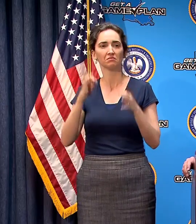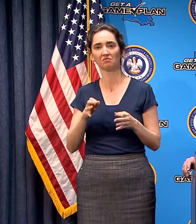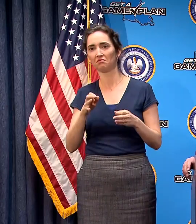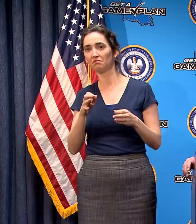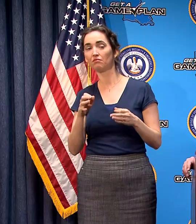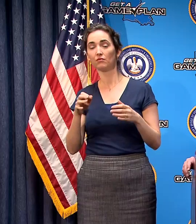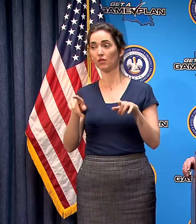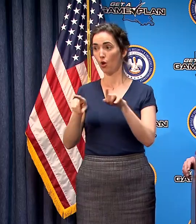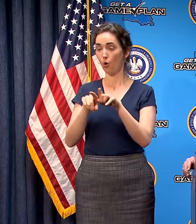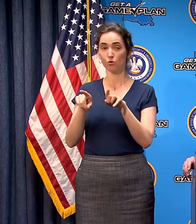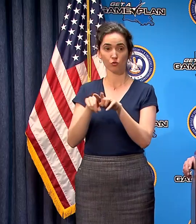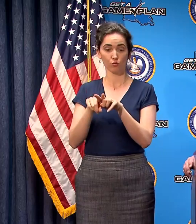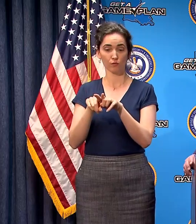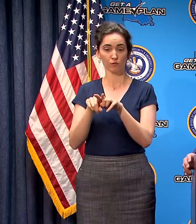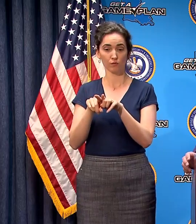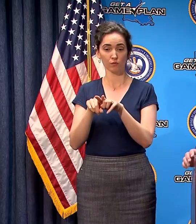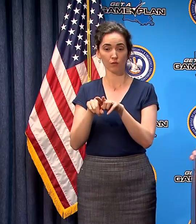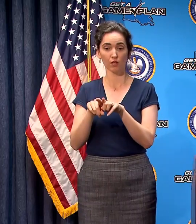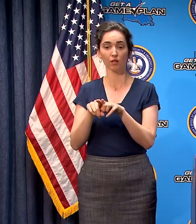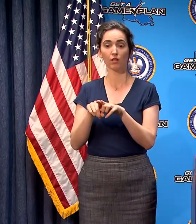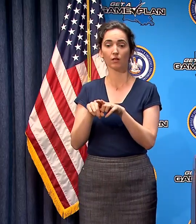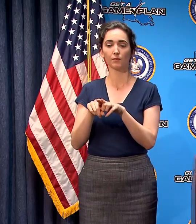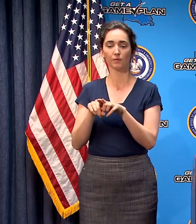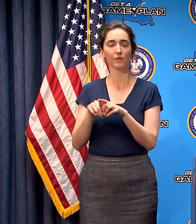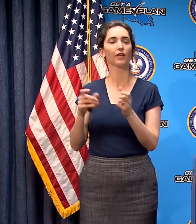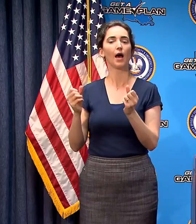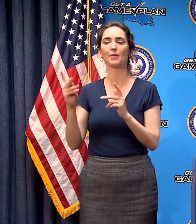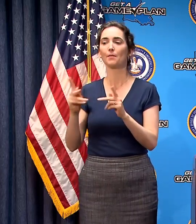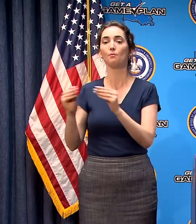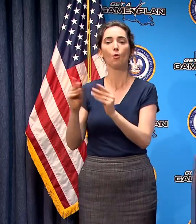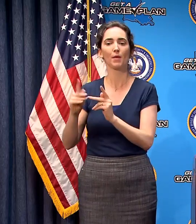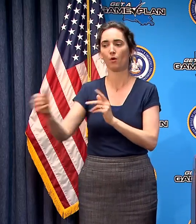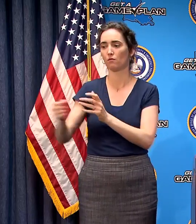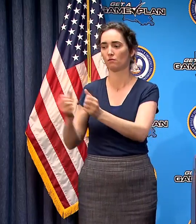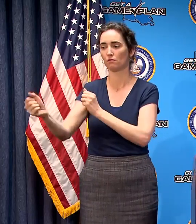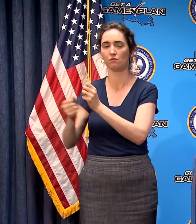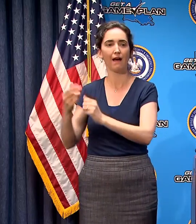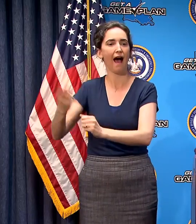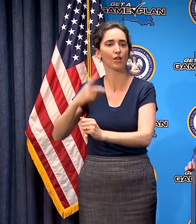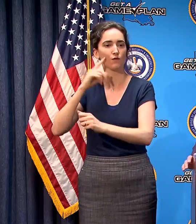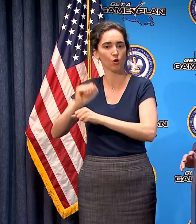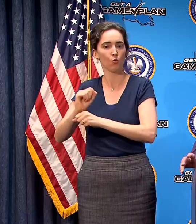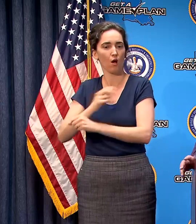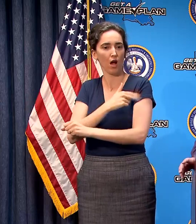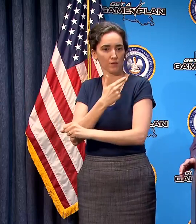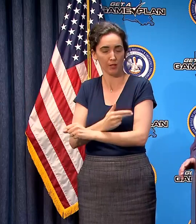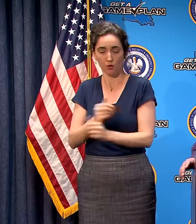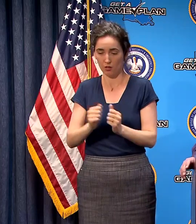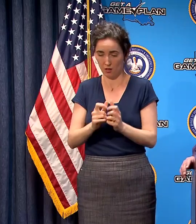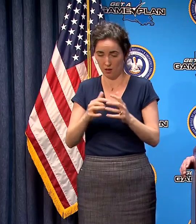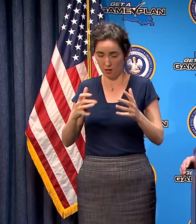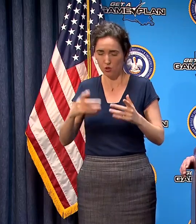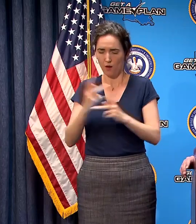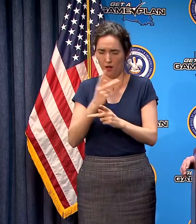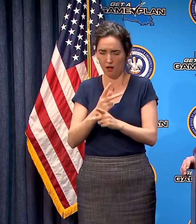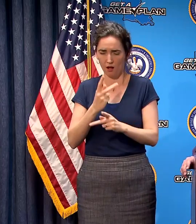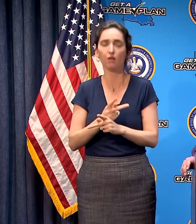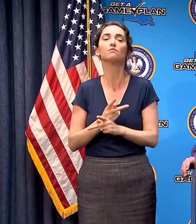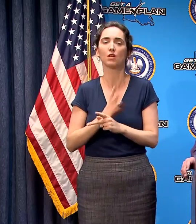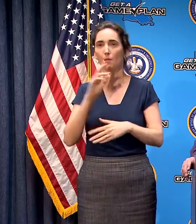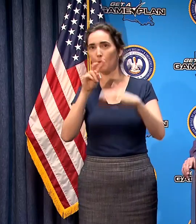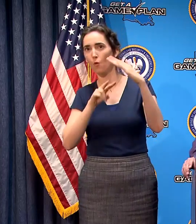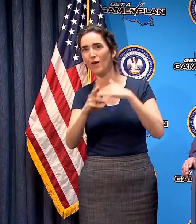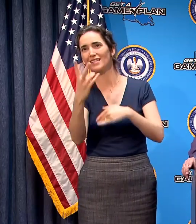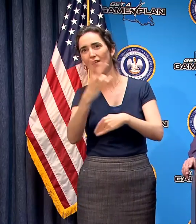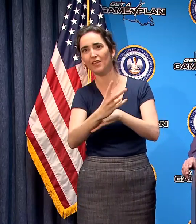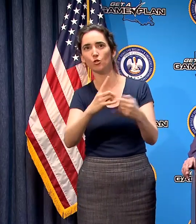the intervening time period that we are able to surge our capacity now i've said this before uh but there is no